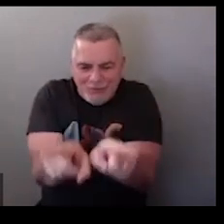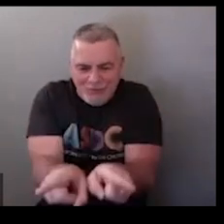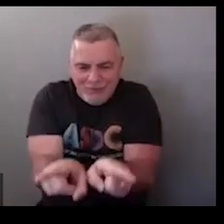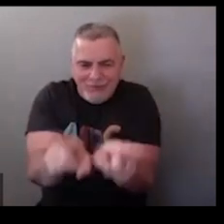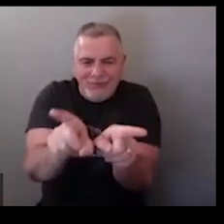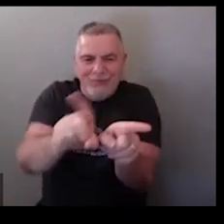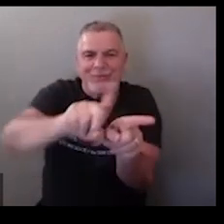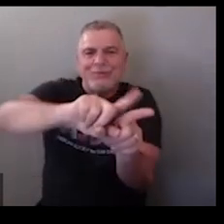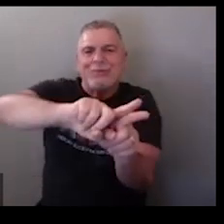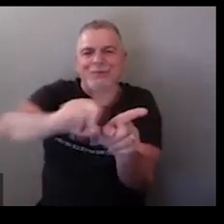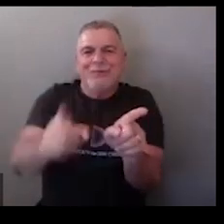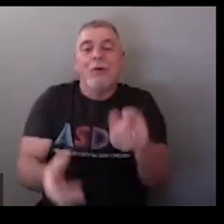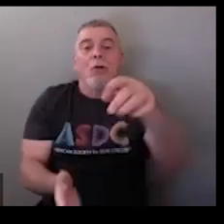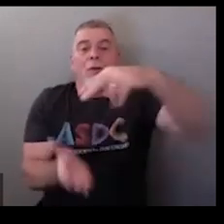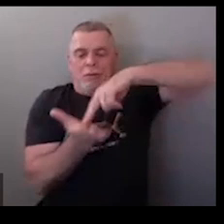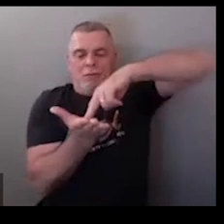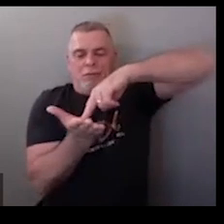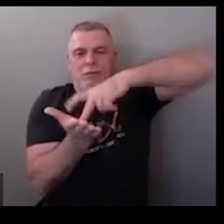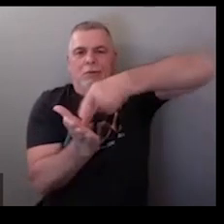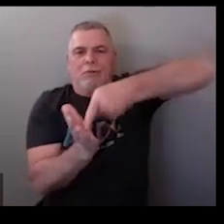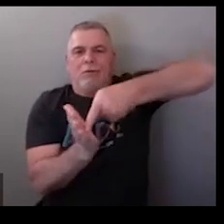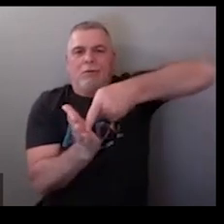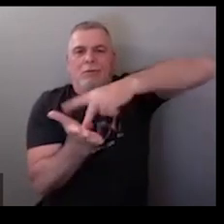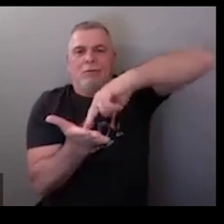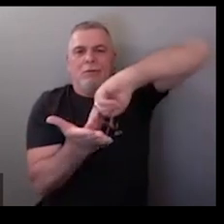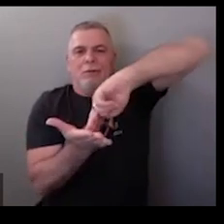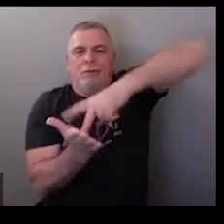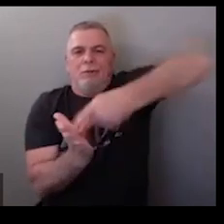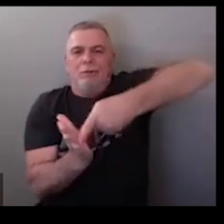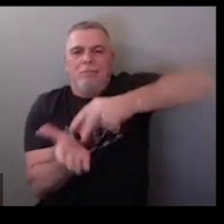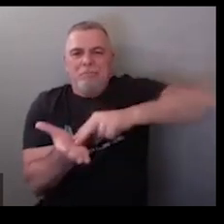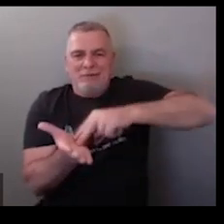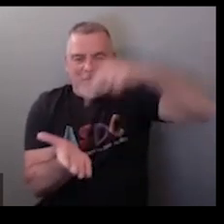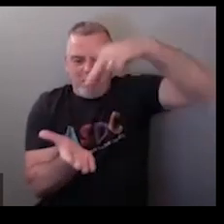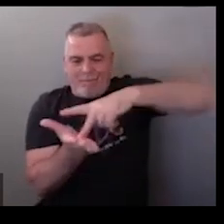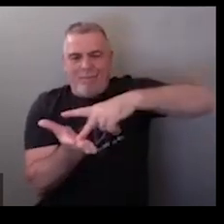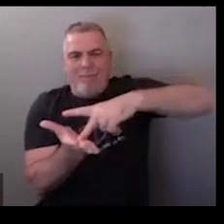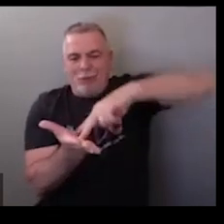that I hope that's a protractor so that's a protractor